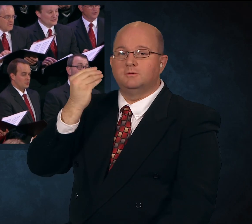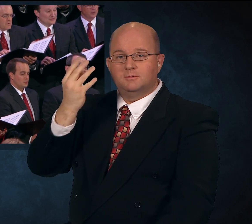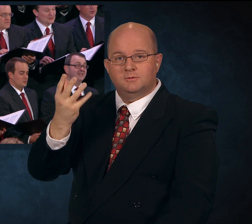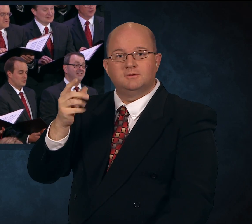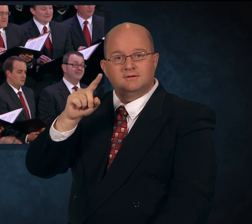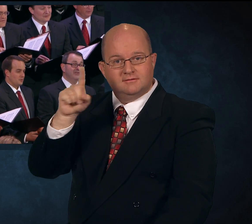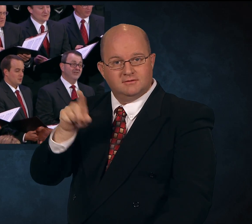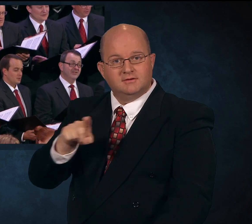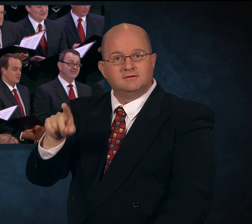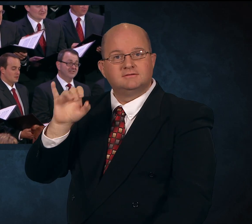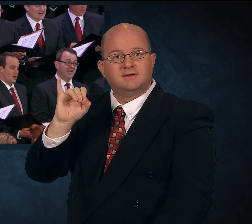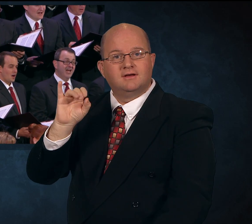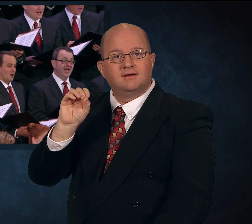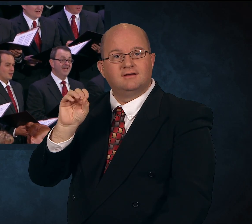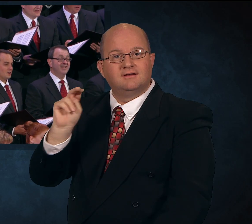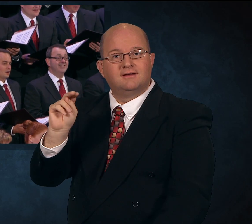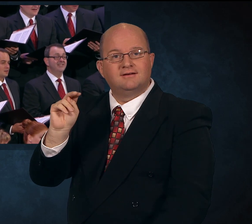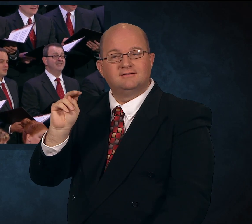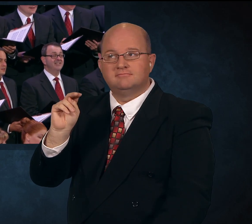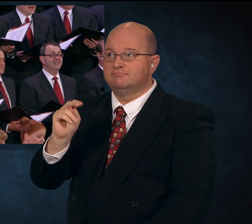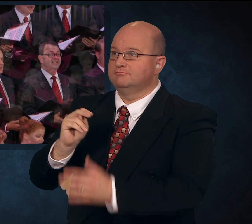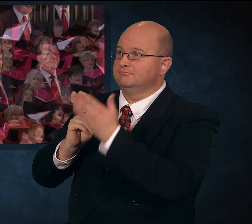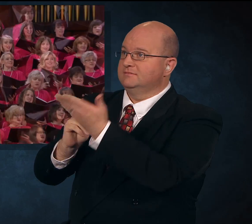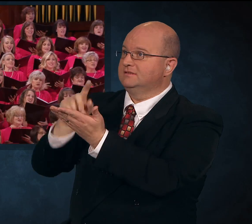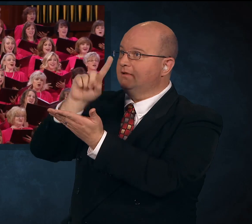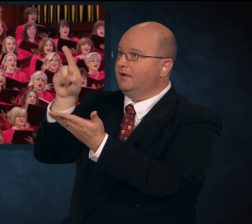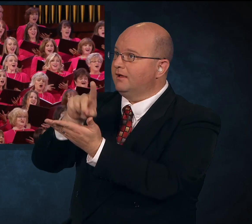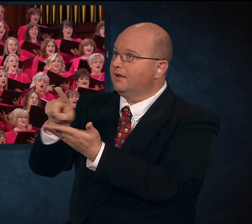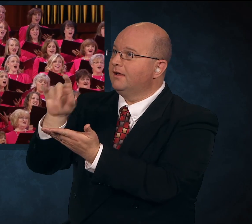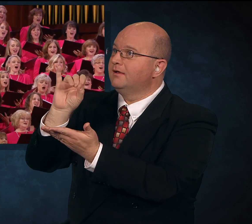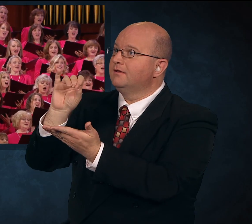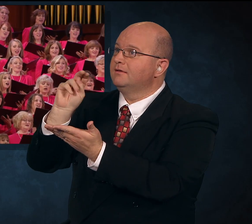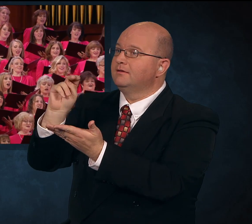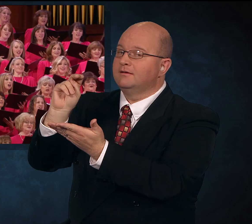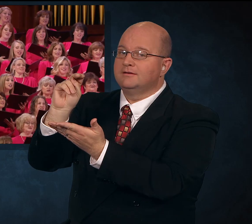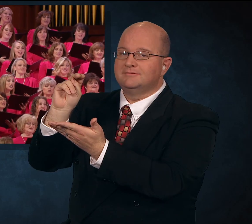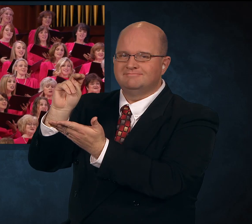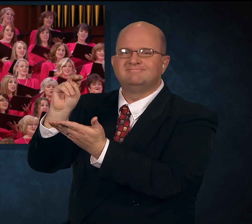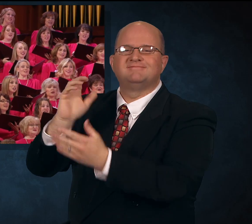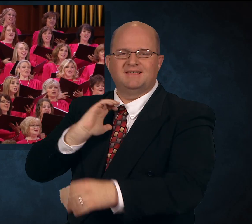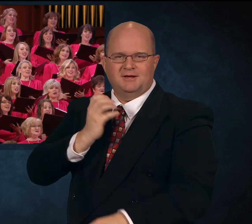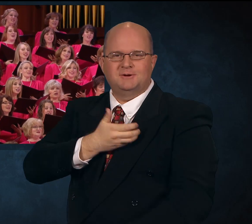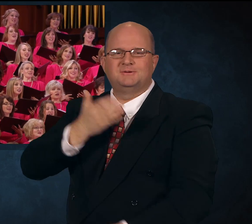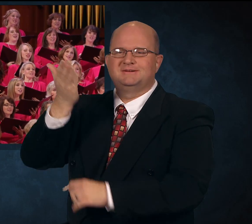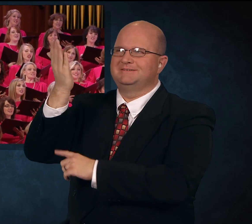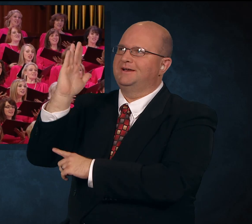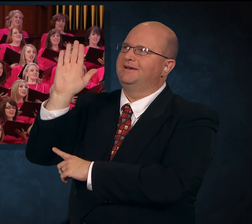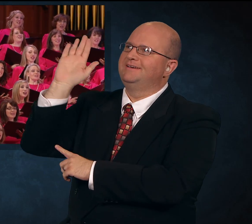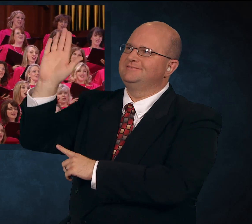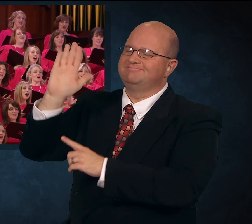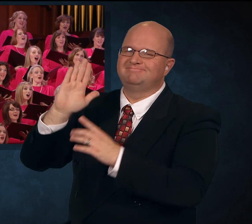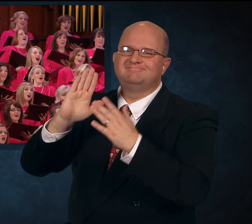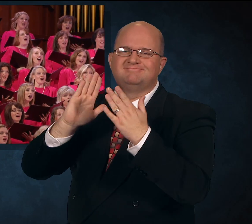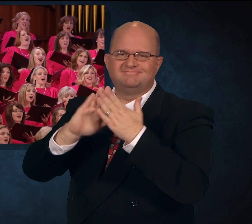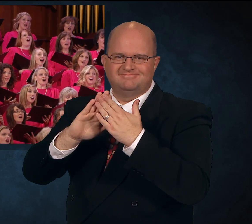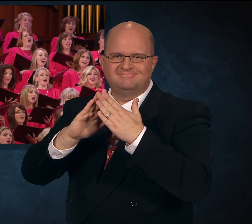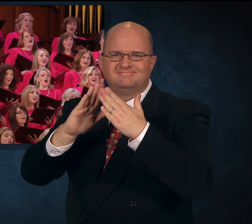beautiful Sire, silent city